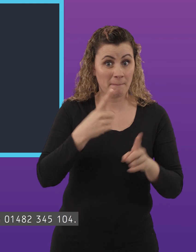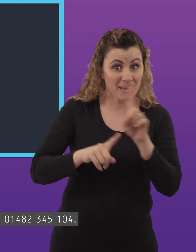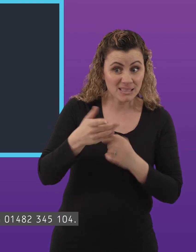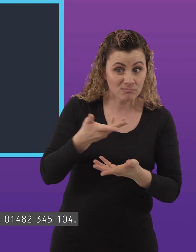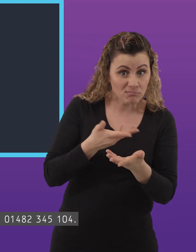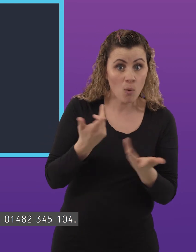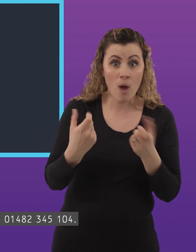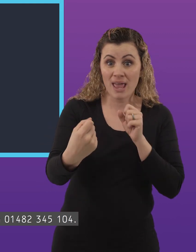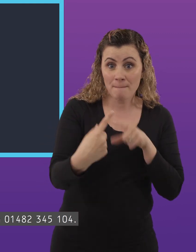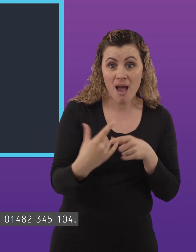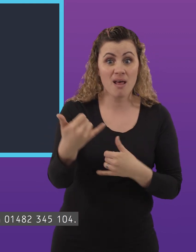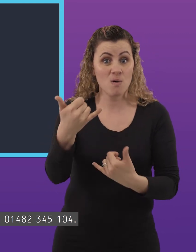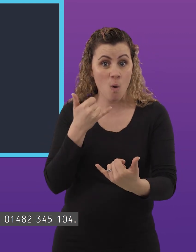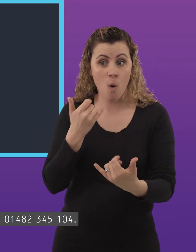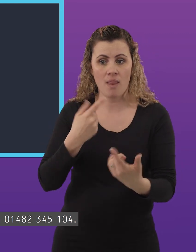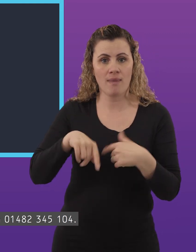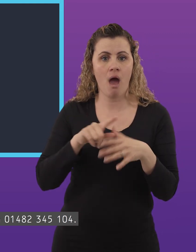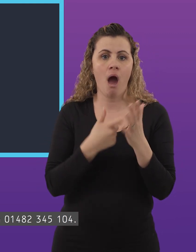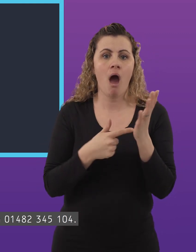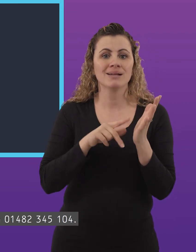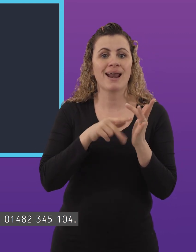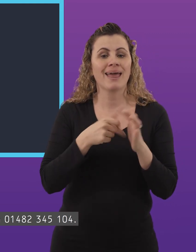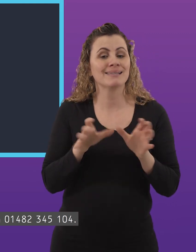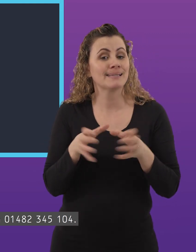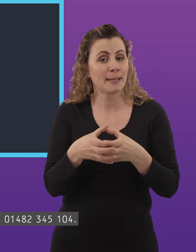four eight two three four five one zero four